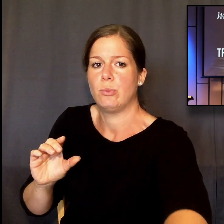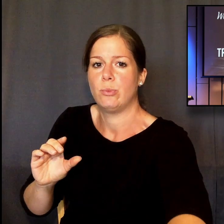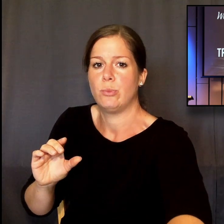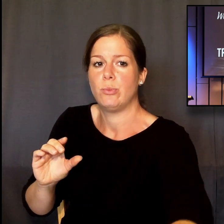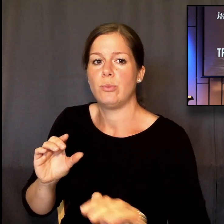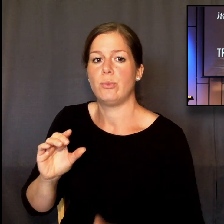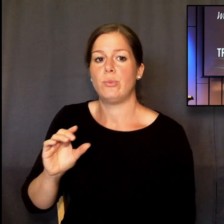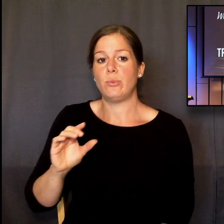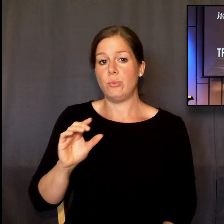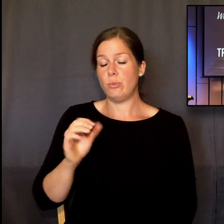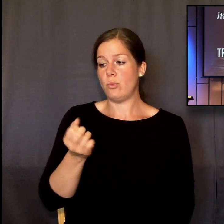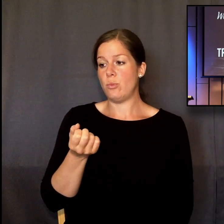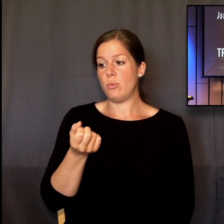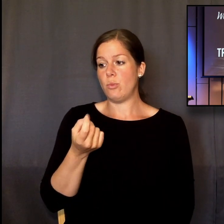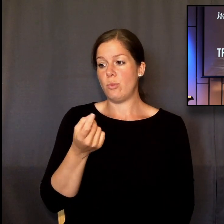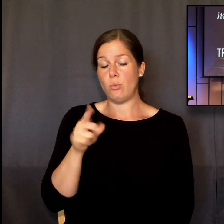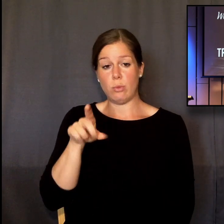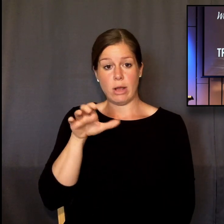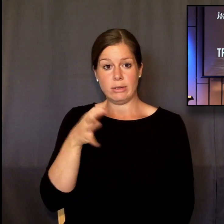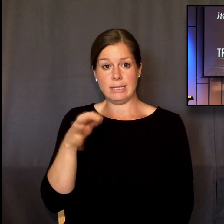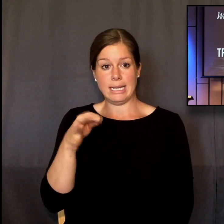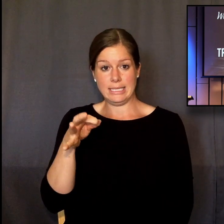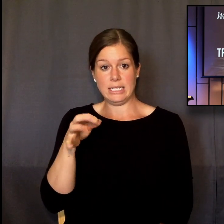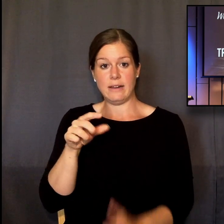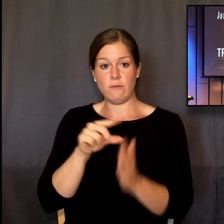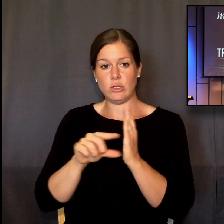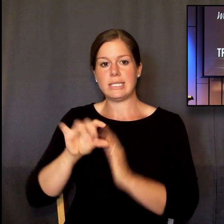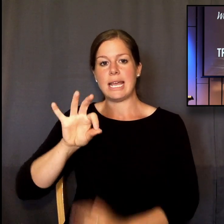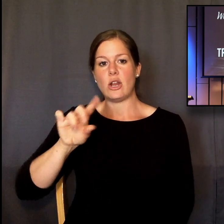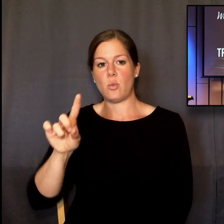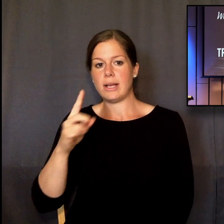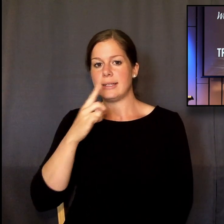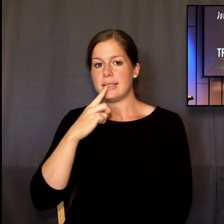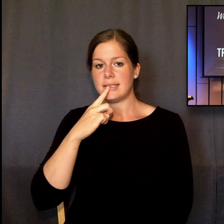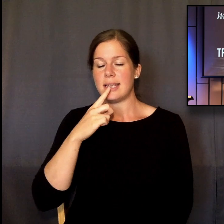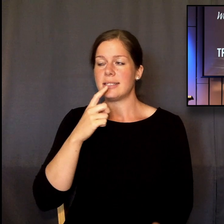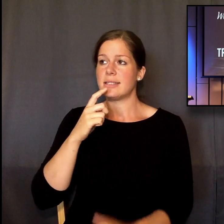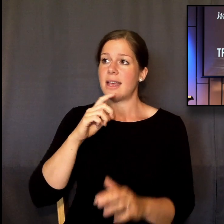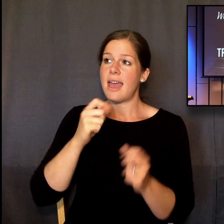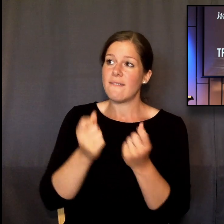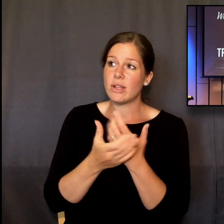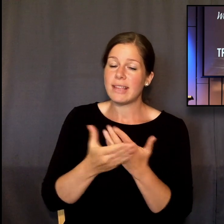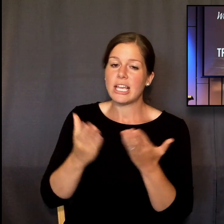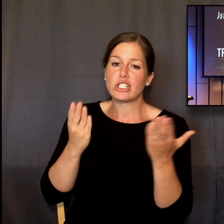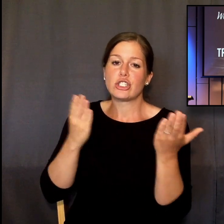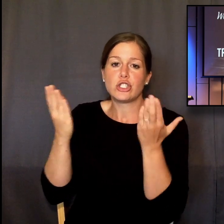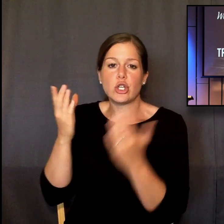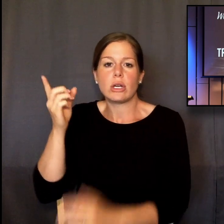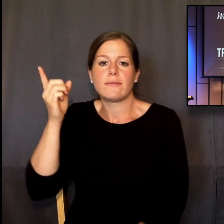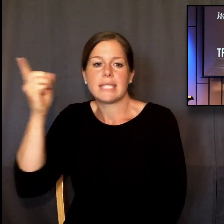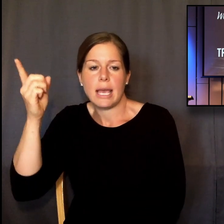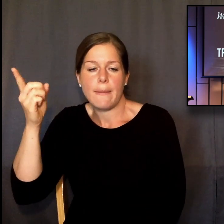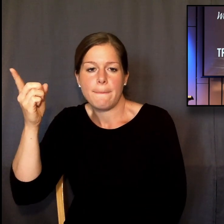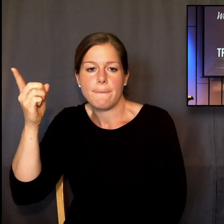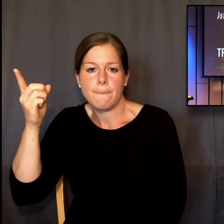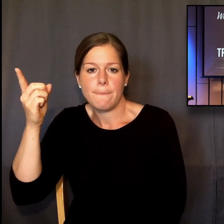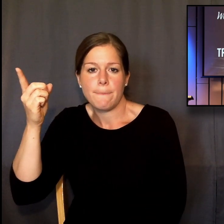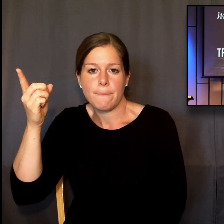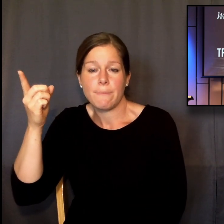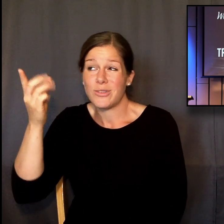event is doing what God planned it to do. There is not one square inch of the universe where God is not working. There